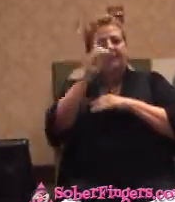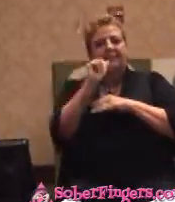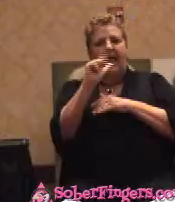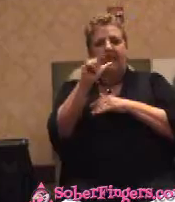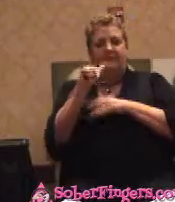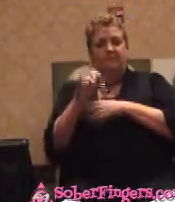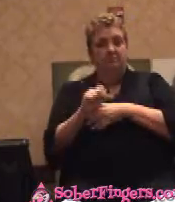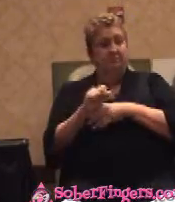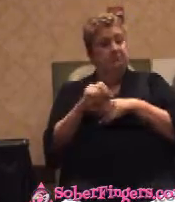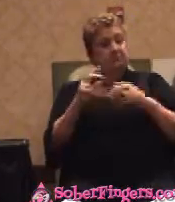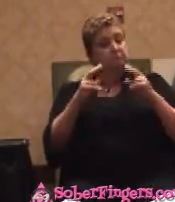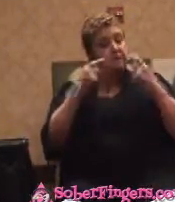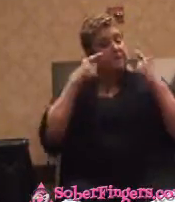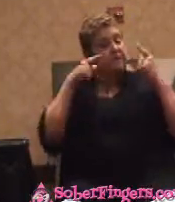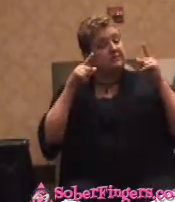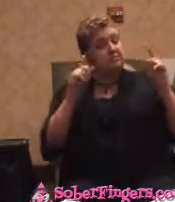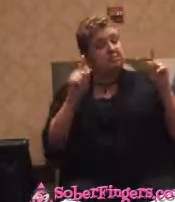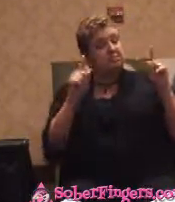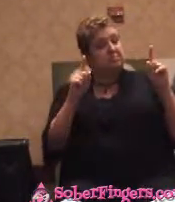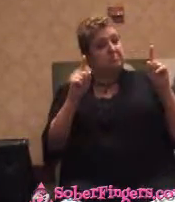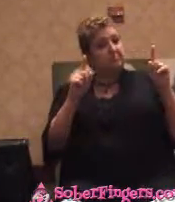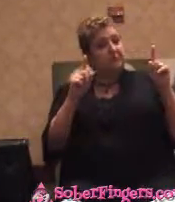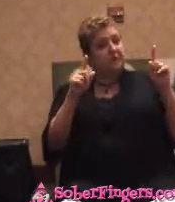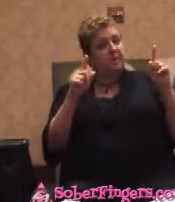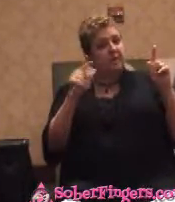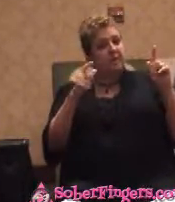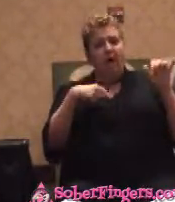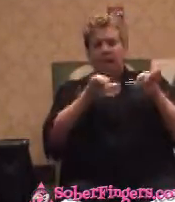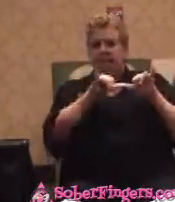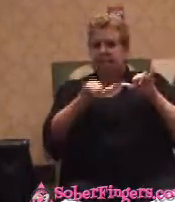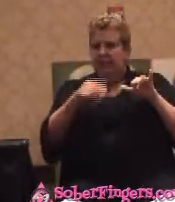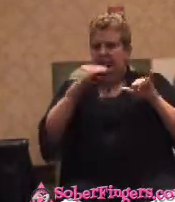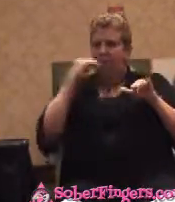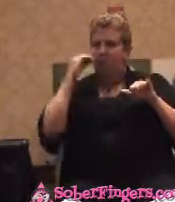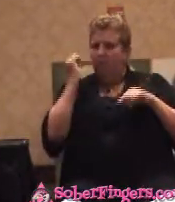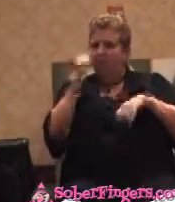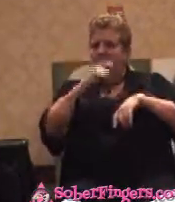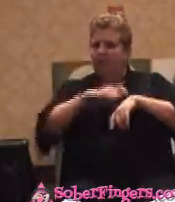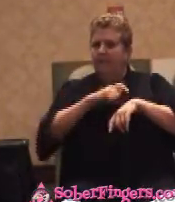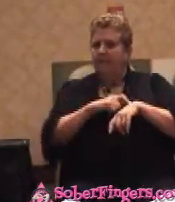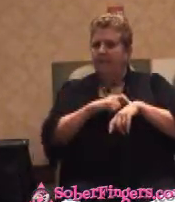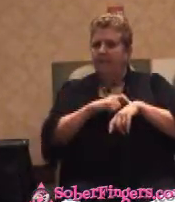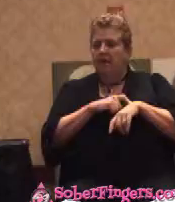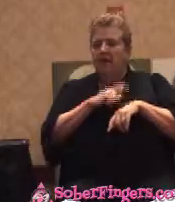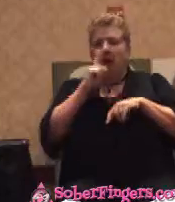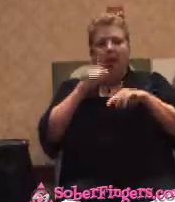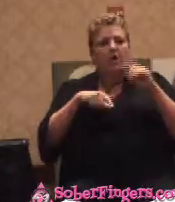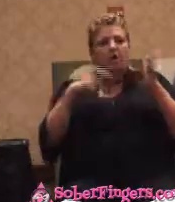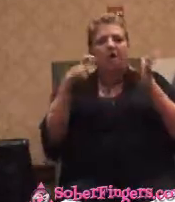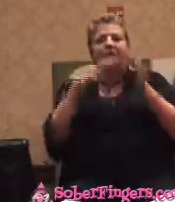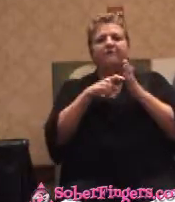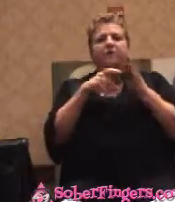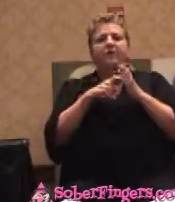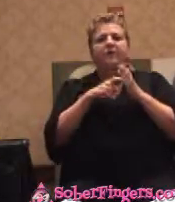I stayed home all the time. Because I couldn't afford to get caught out drunk.